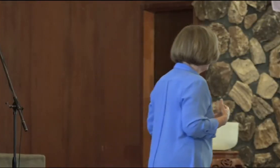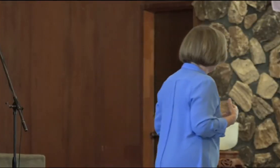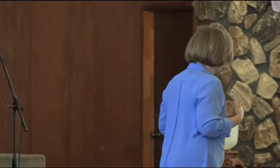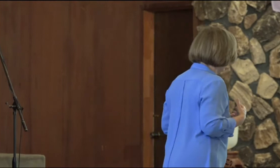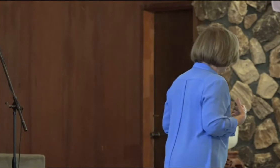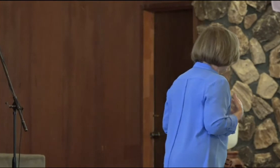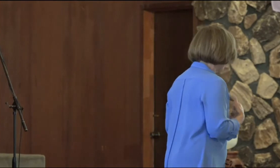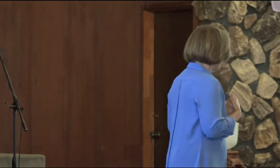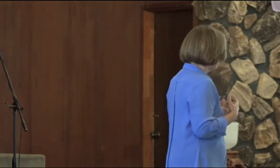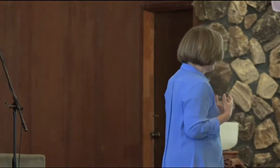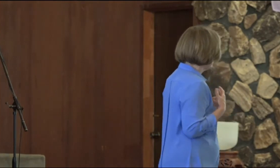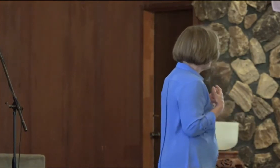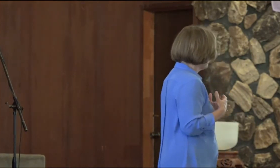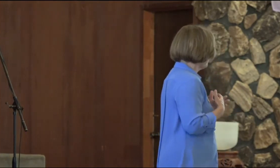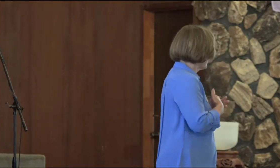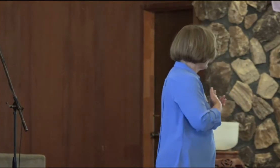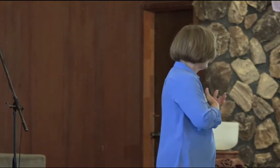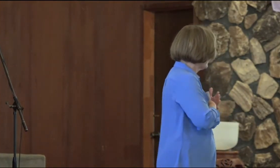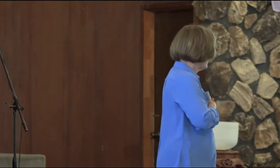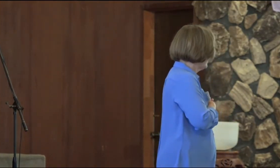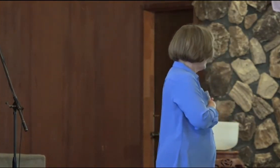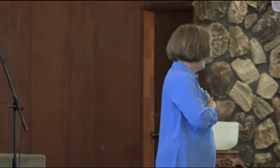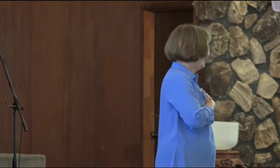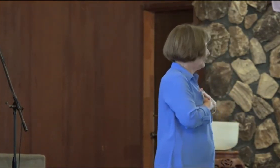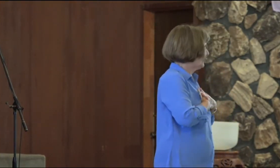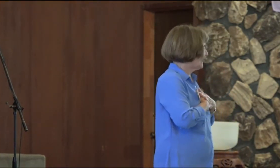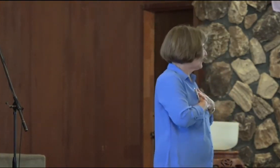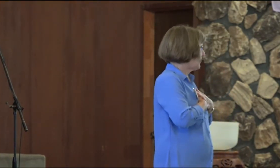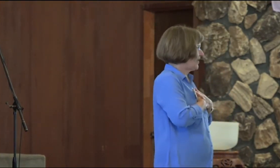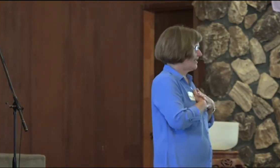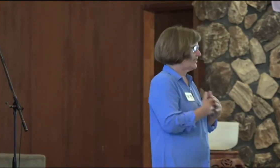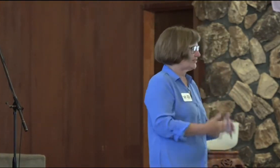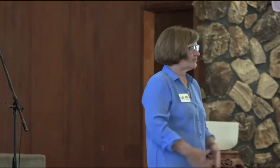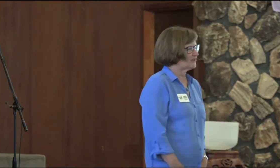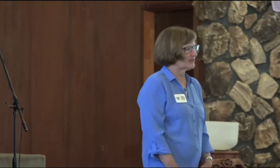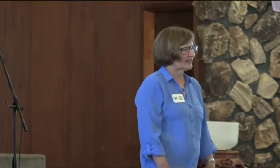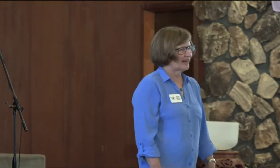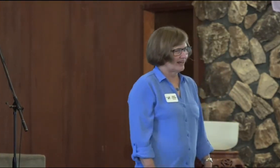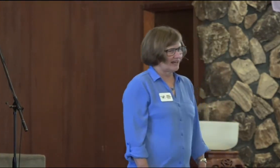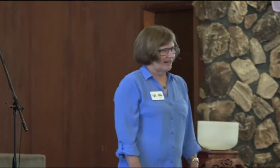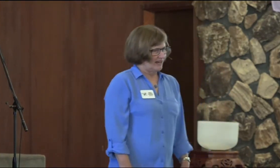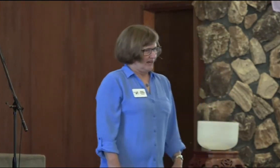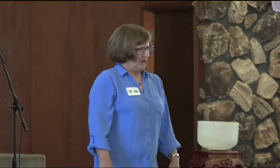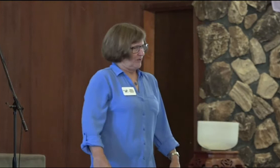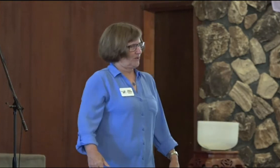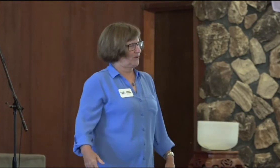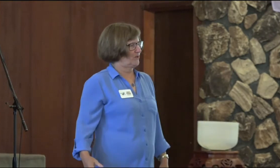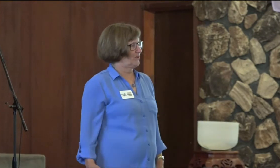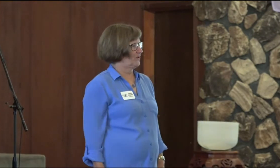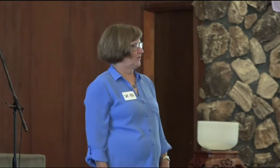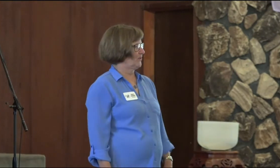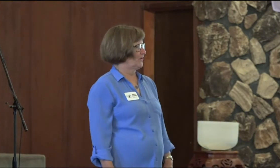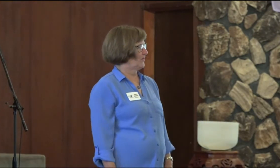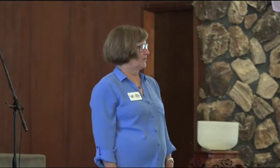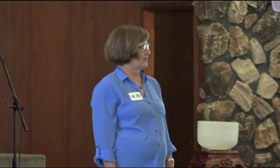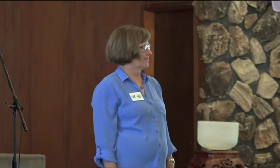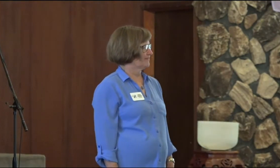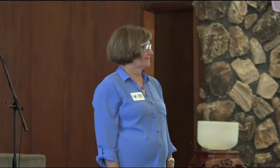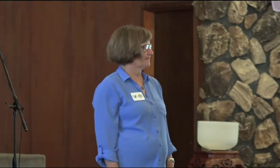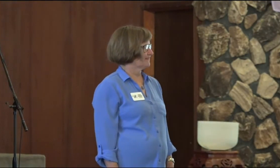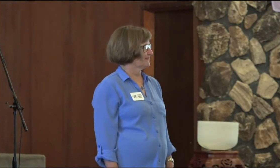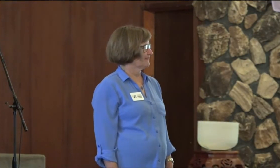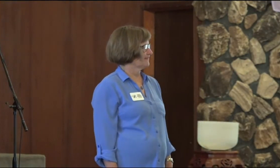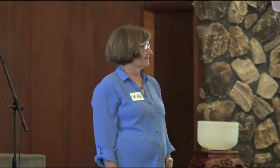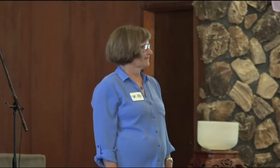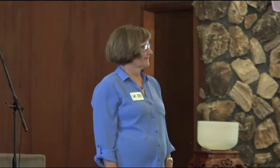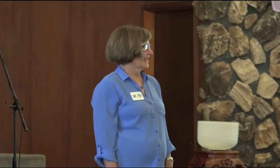how much we love God, and how that transforms us. How that transforms us. And this song, Wait on the